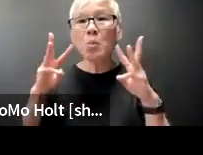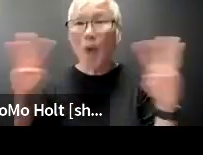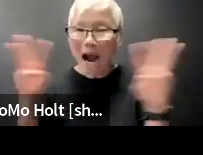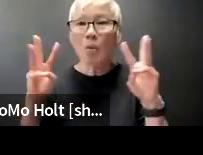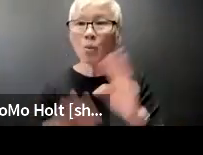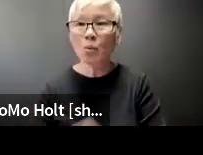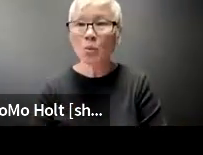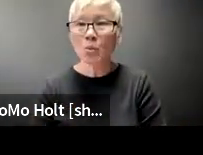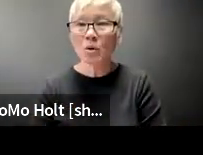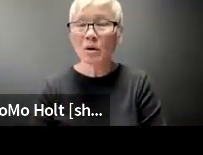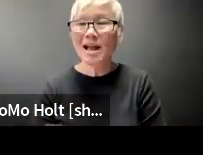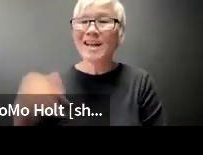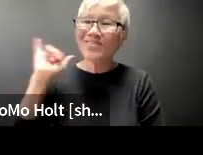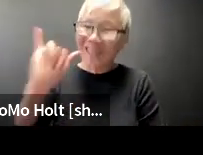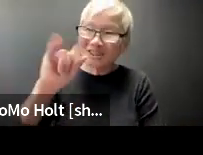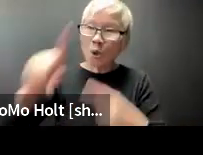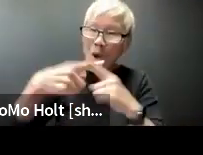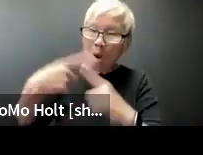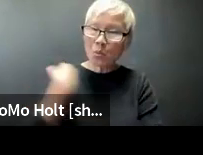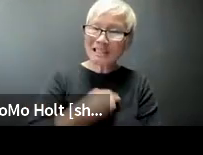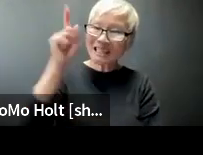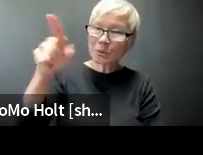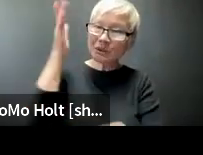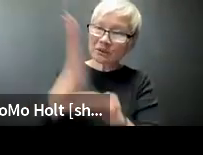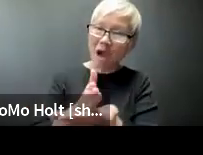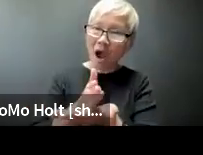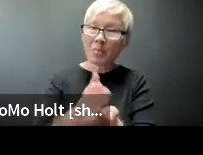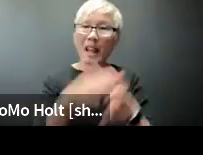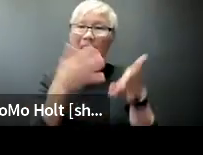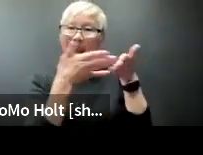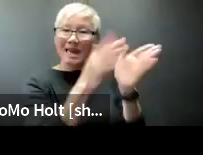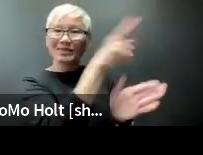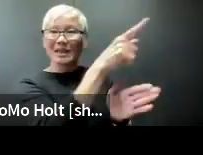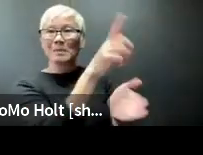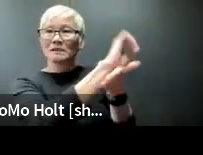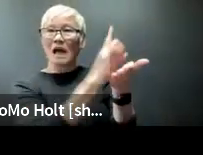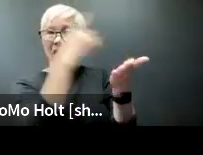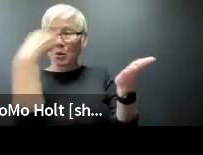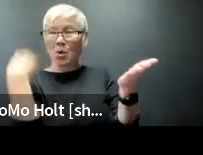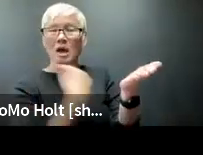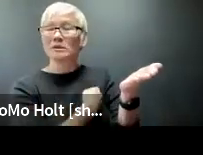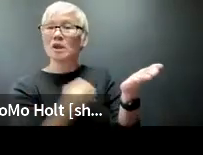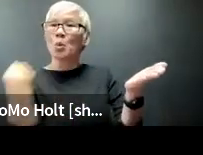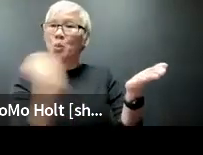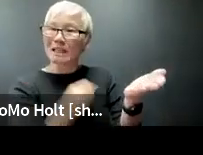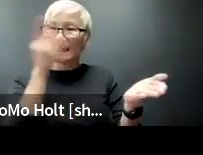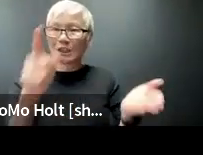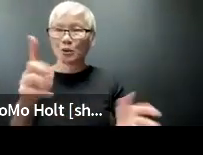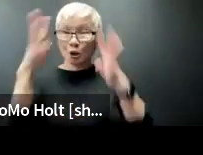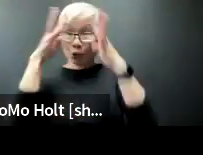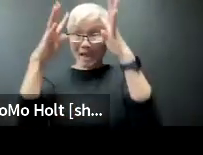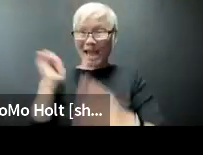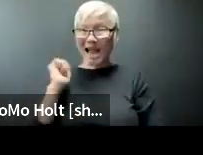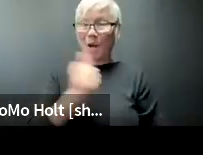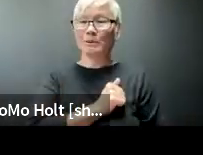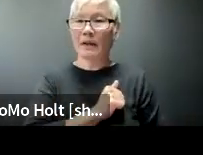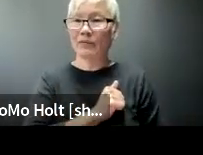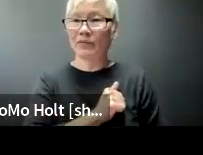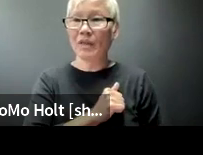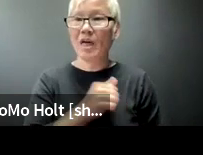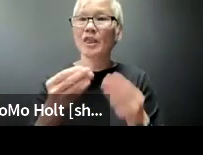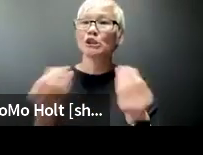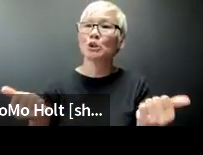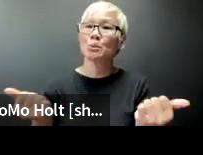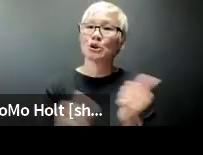for humanity imagine that that's when we decided it was about stopping those